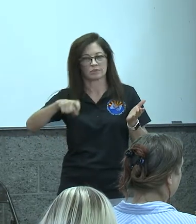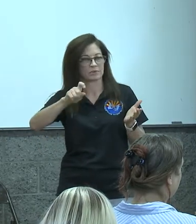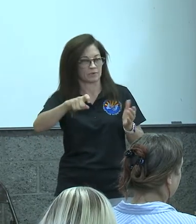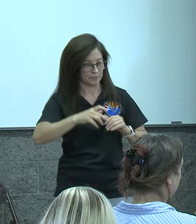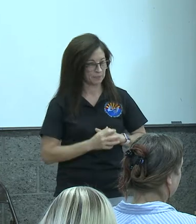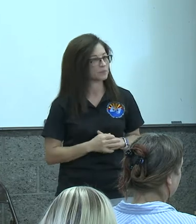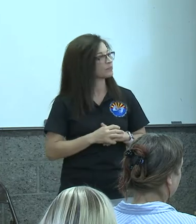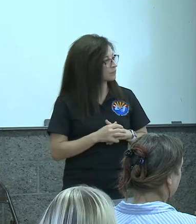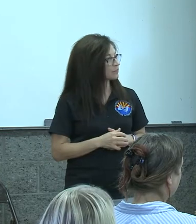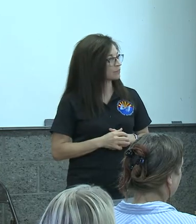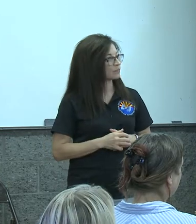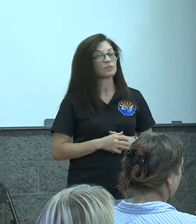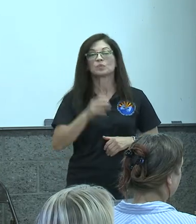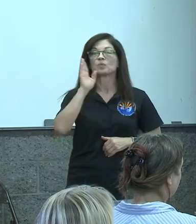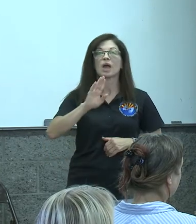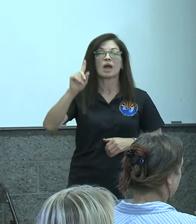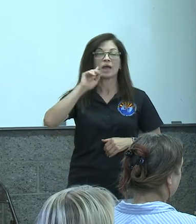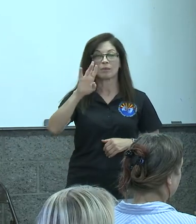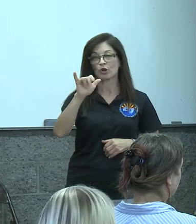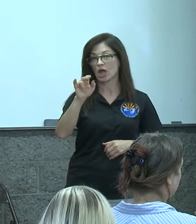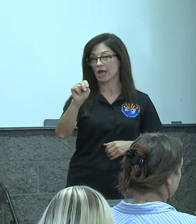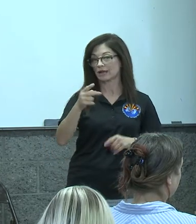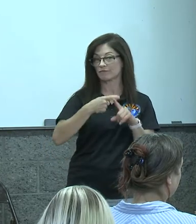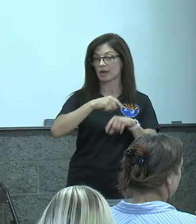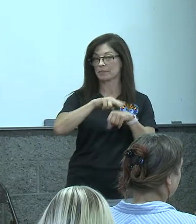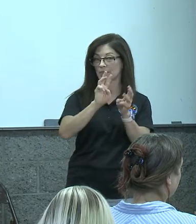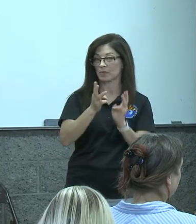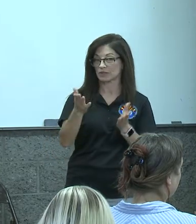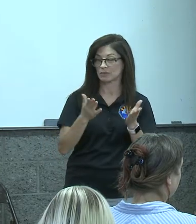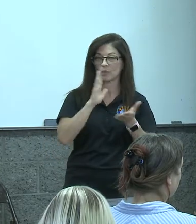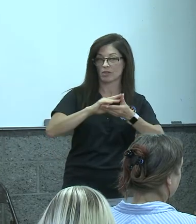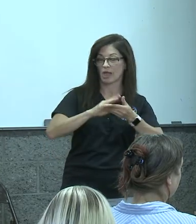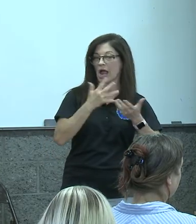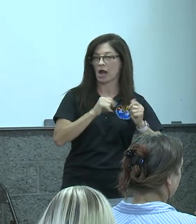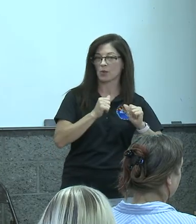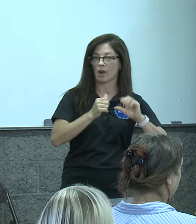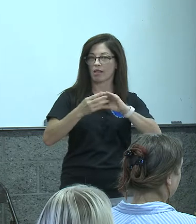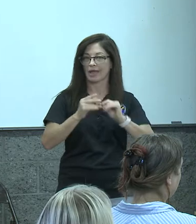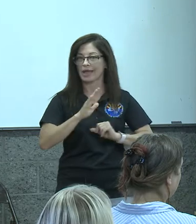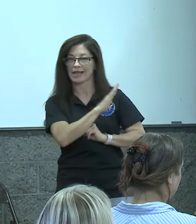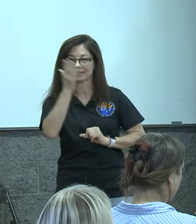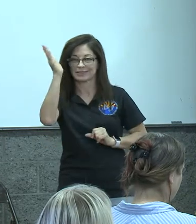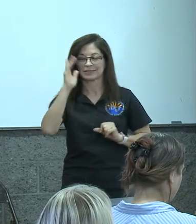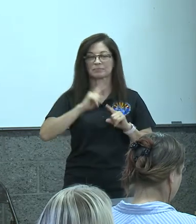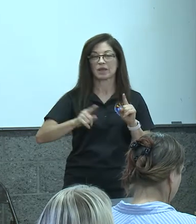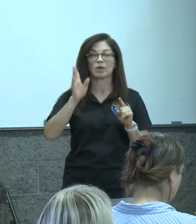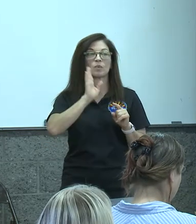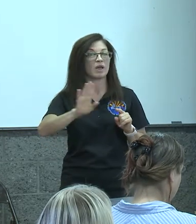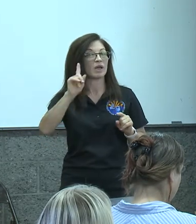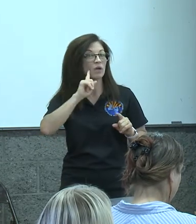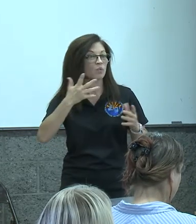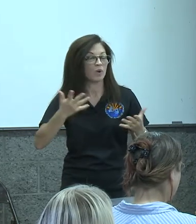you're going to hear brian speak about this i don't want to steal his um slides or his thunder but um what you're going to hear